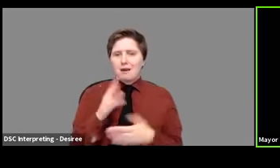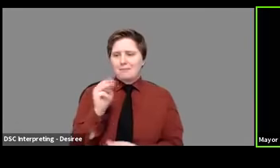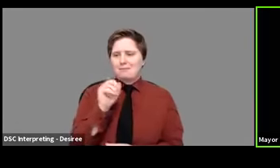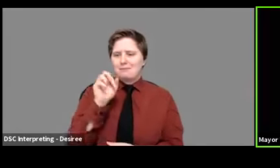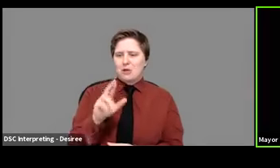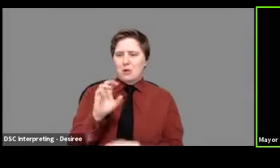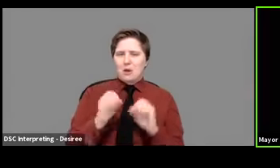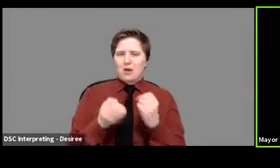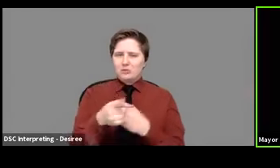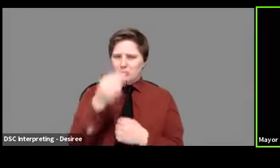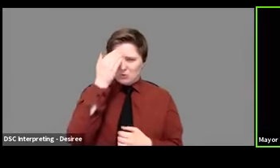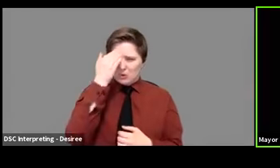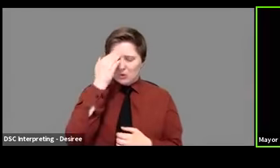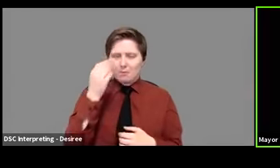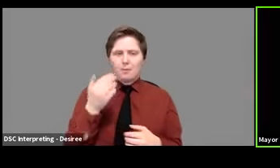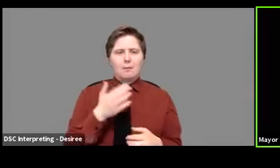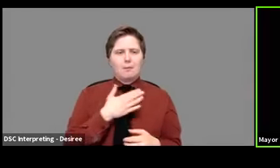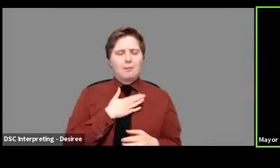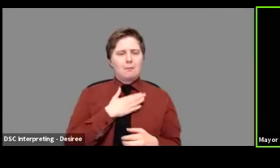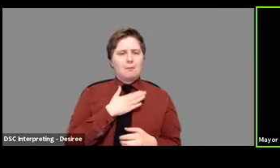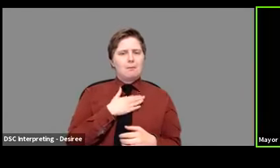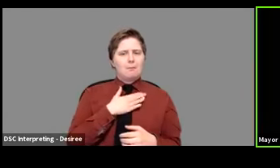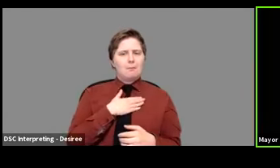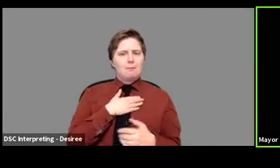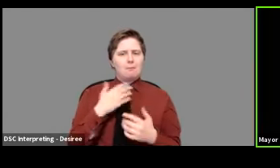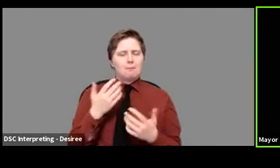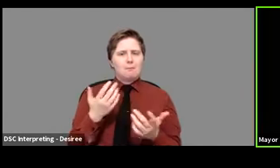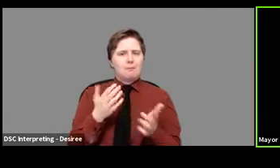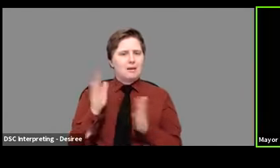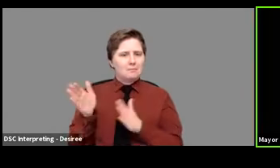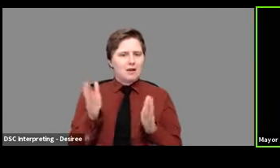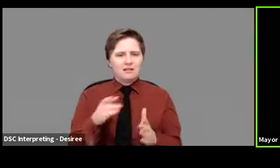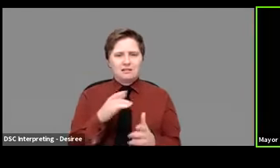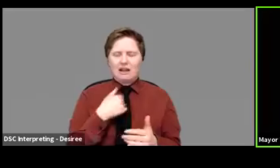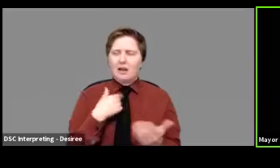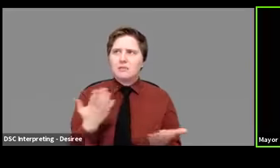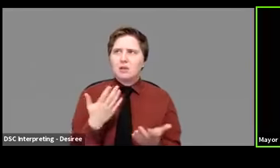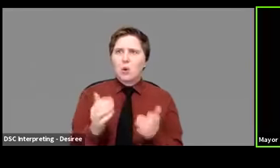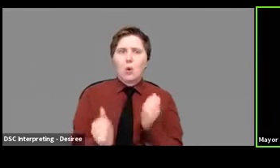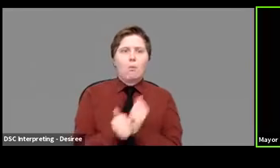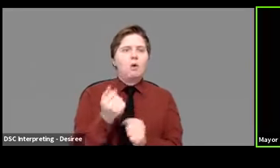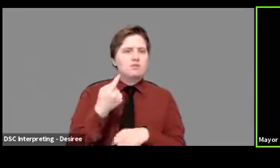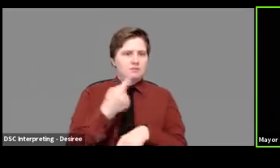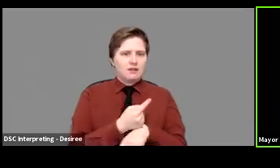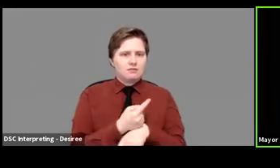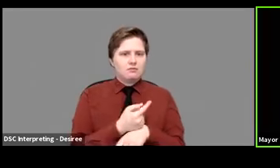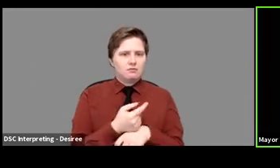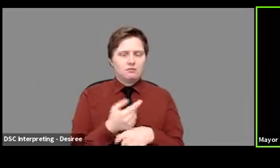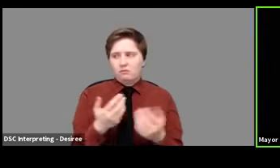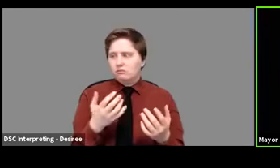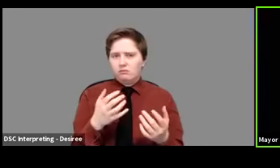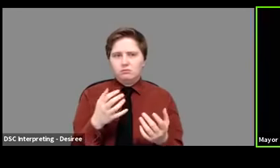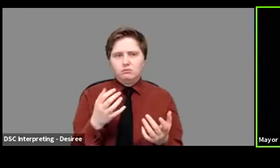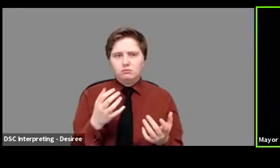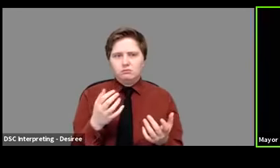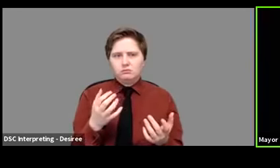office, as you know, and my pattern really has been I'm probably here most days. In fact, I know I am here most days.